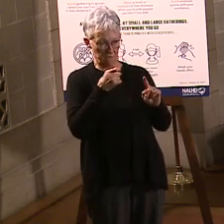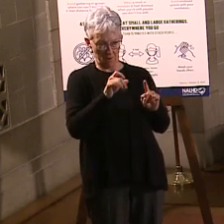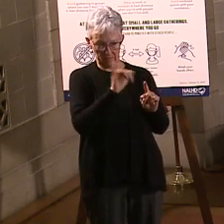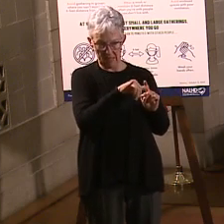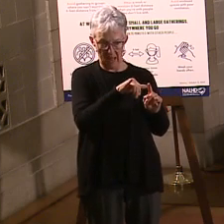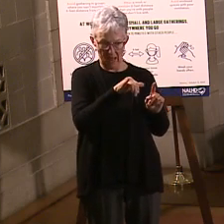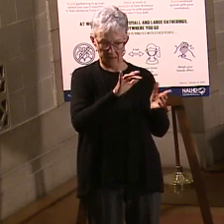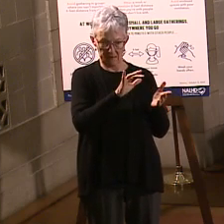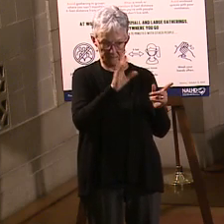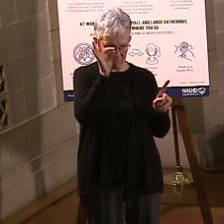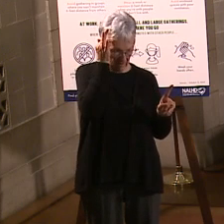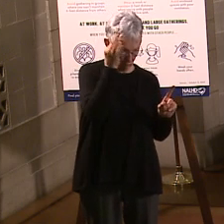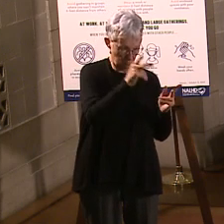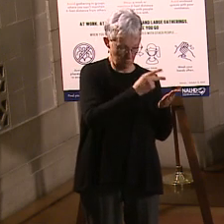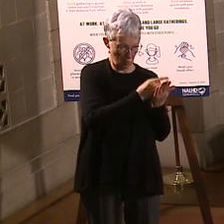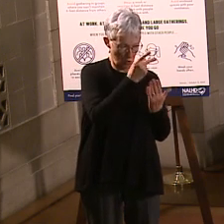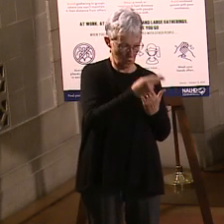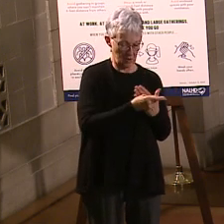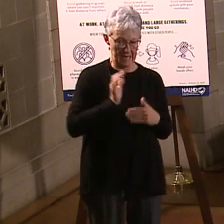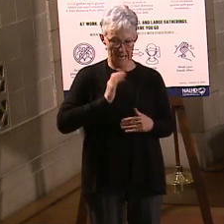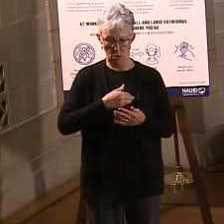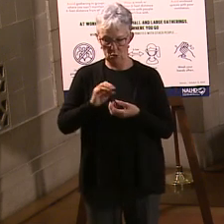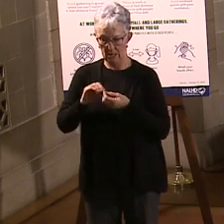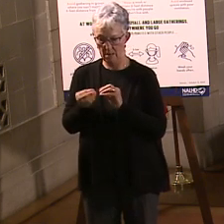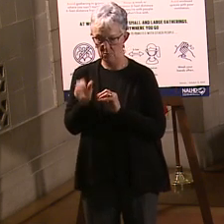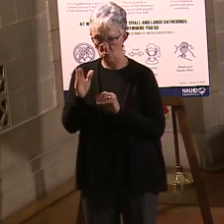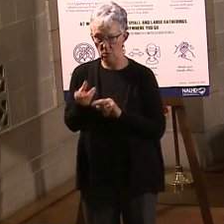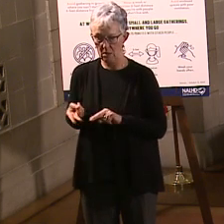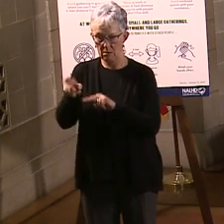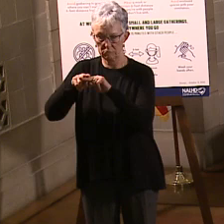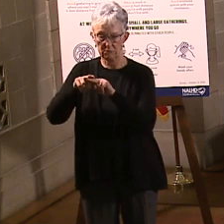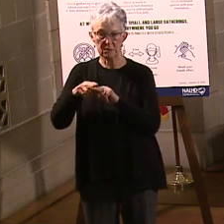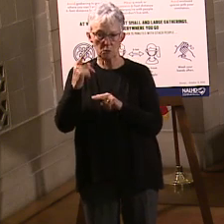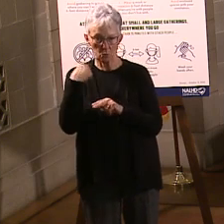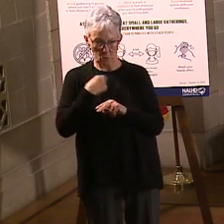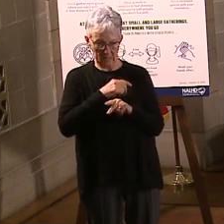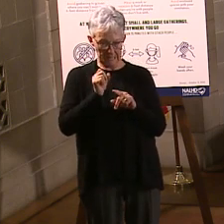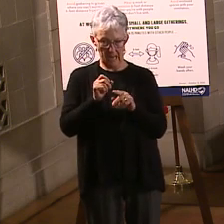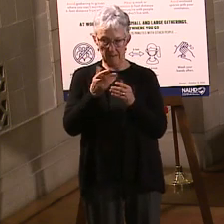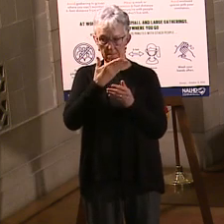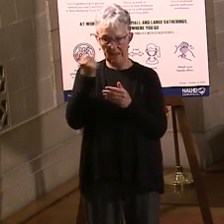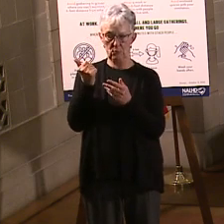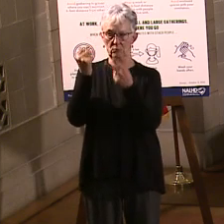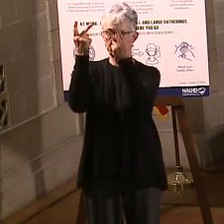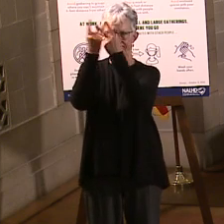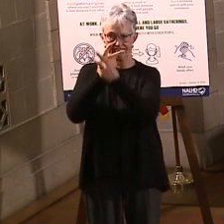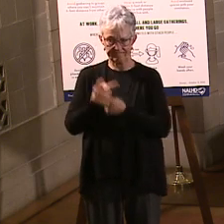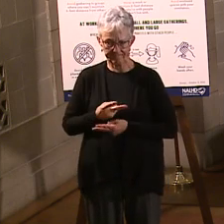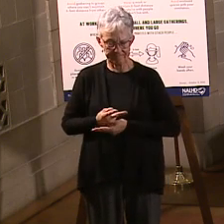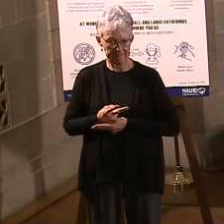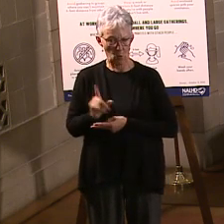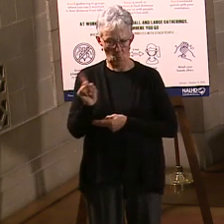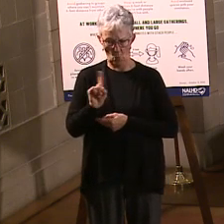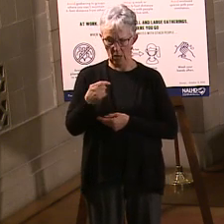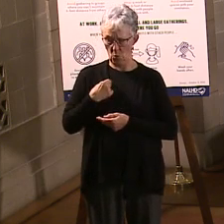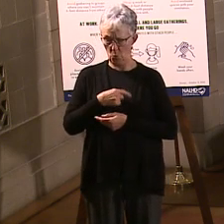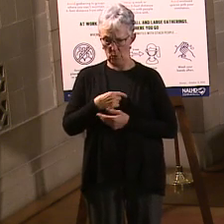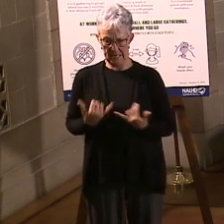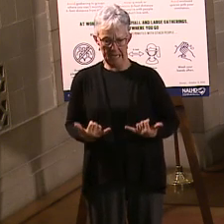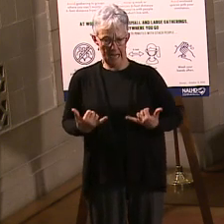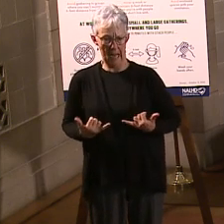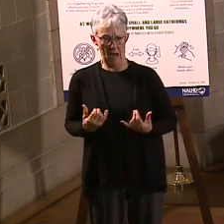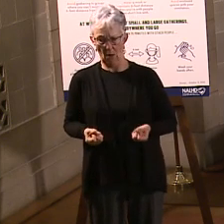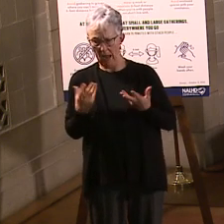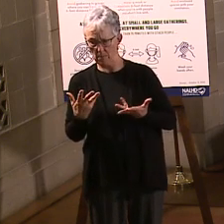so we can have a good account of where we're at. And as many of you know, our state vaccine